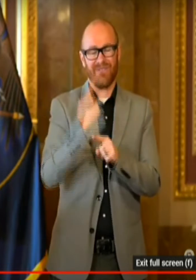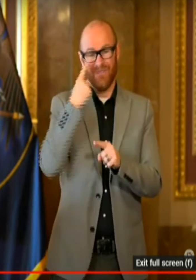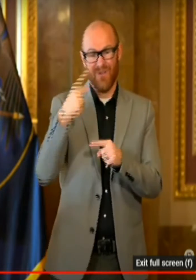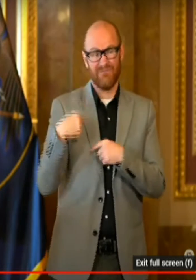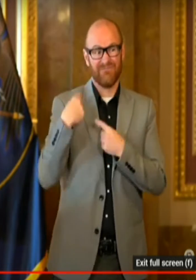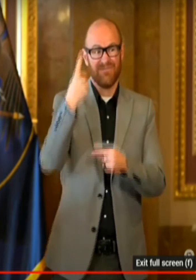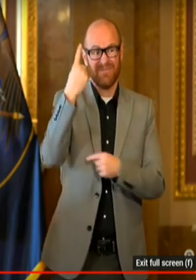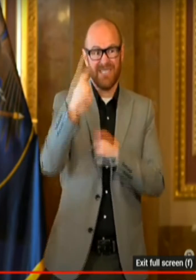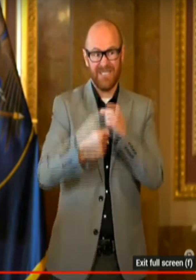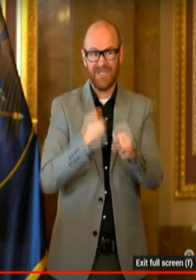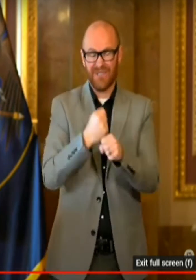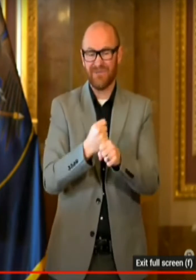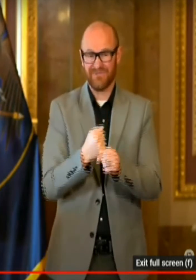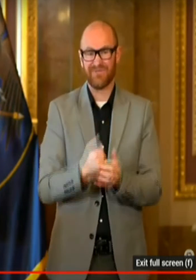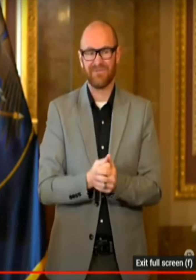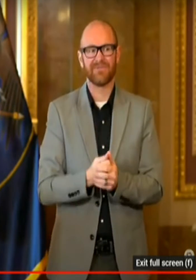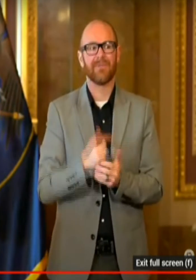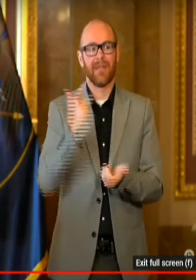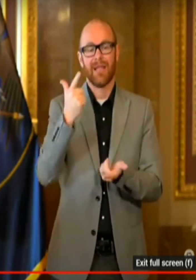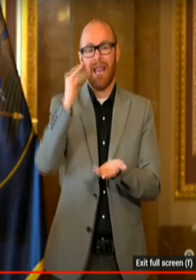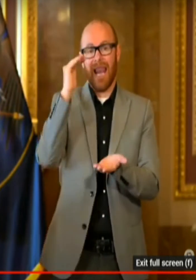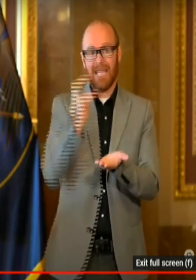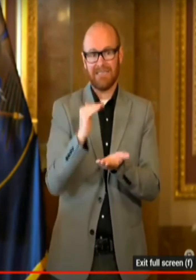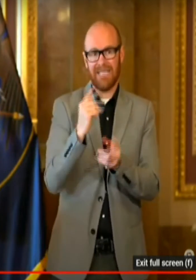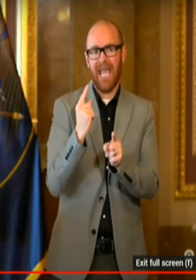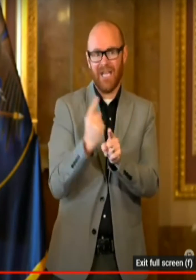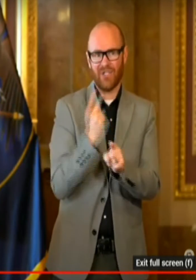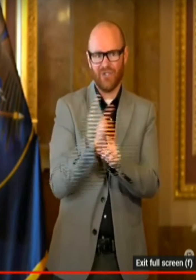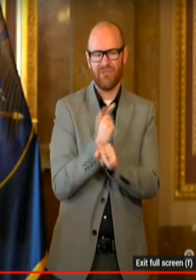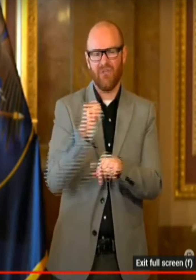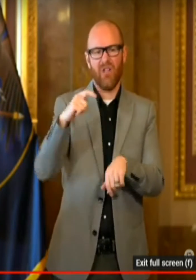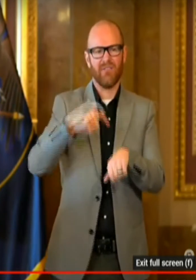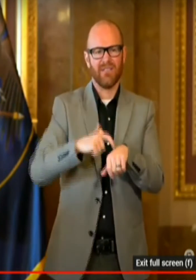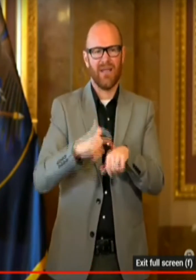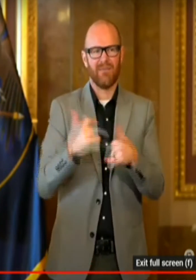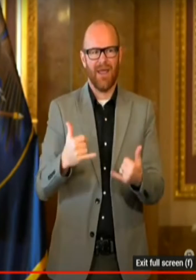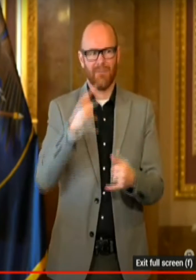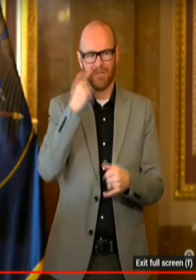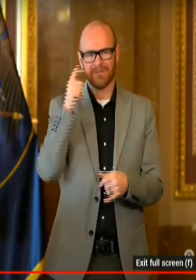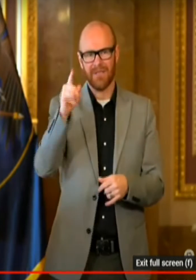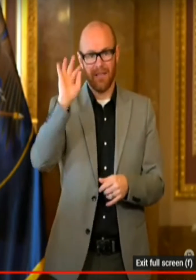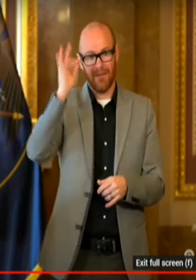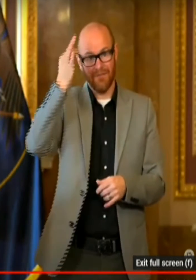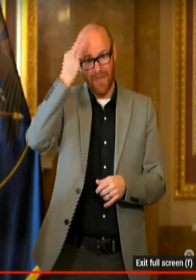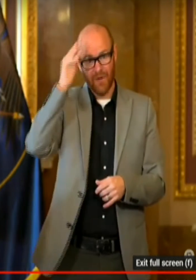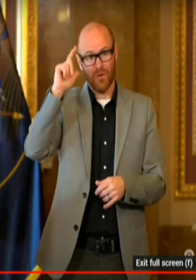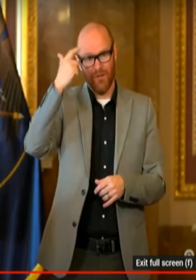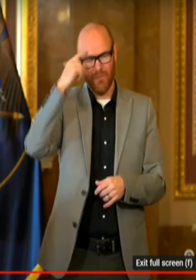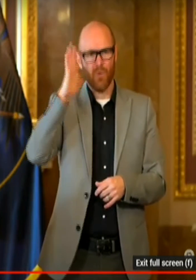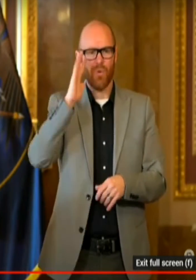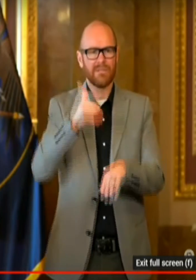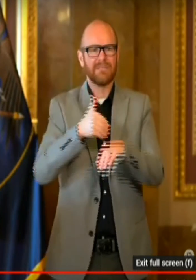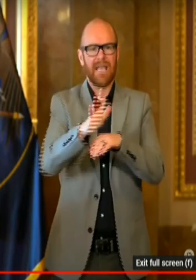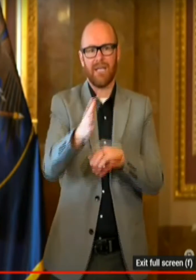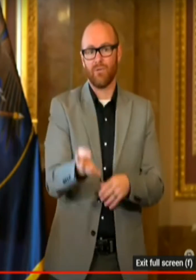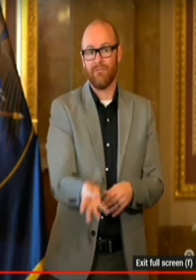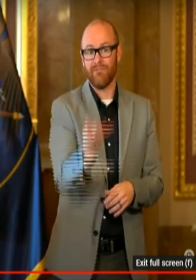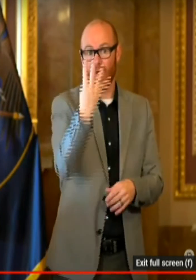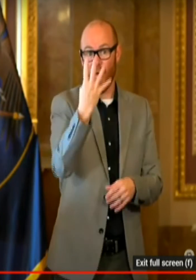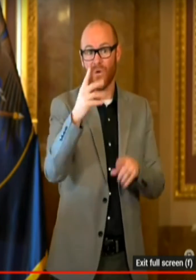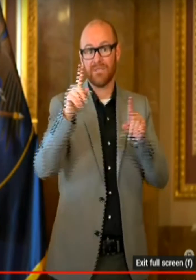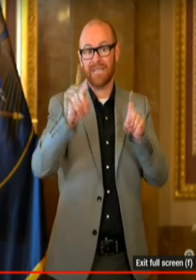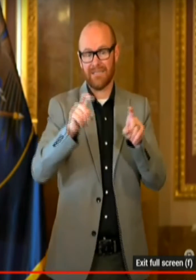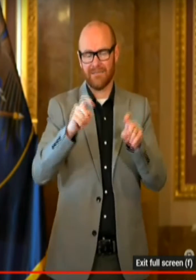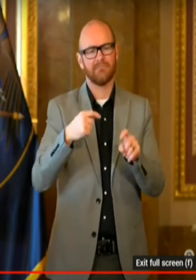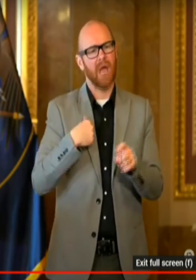now. And they're becoming less accurate all the time. As everyone now has an opportunity, the federal government will send you four tests. I would encourage you to do that before you